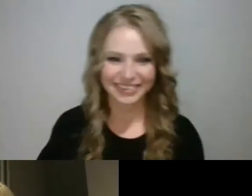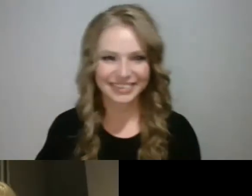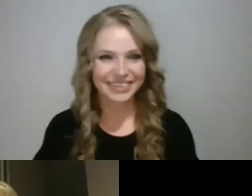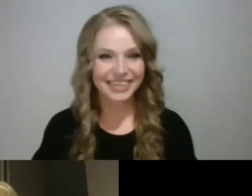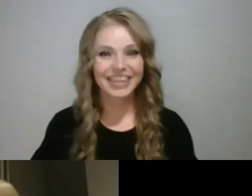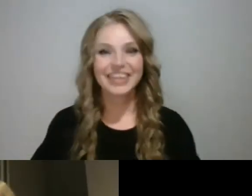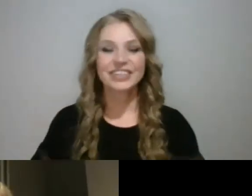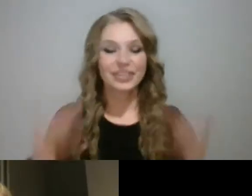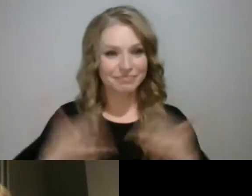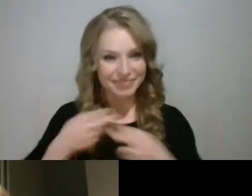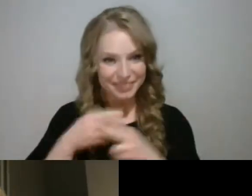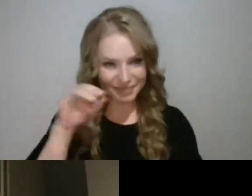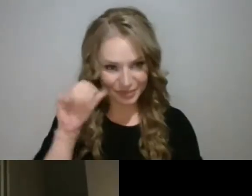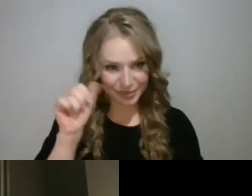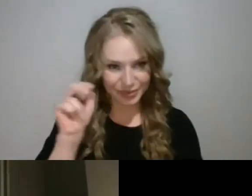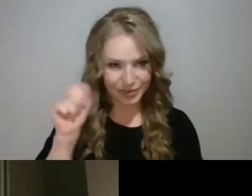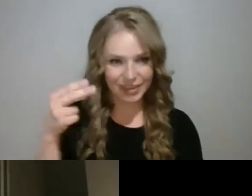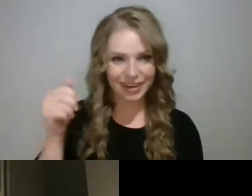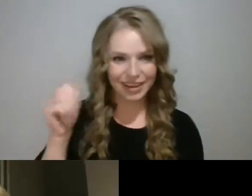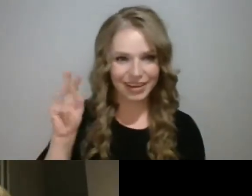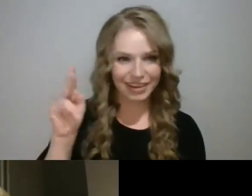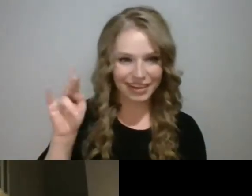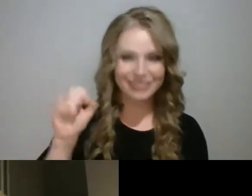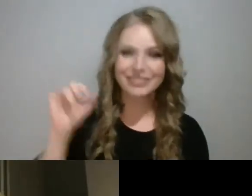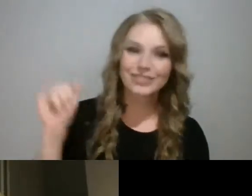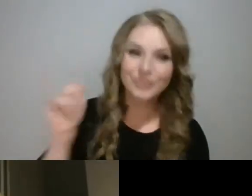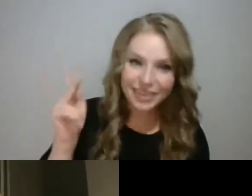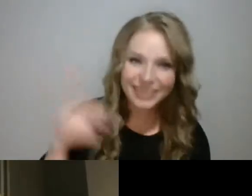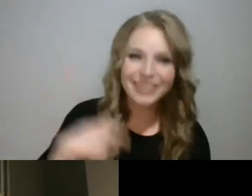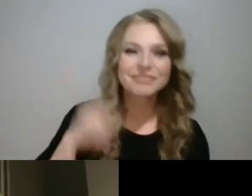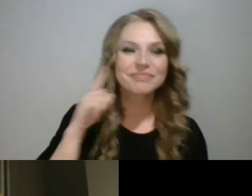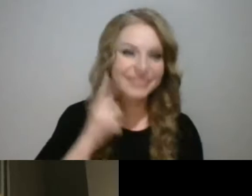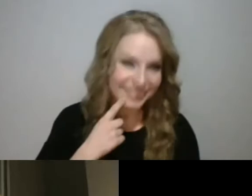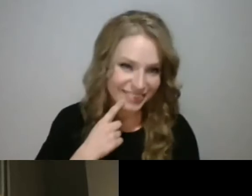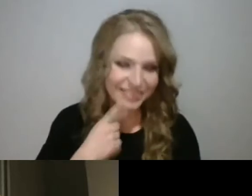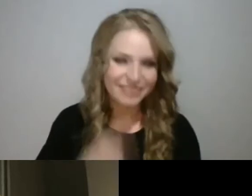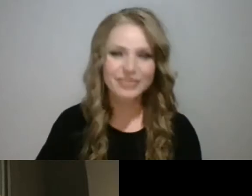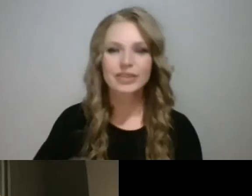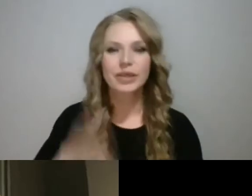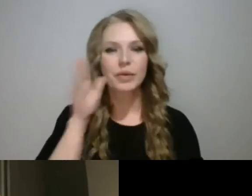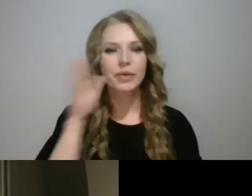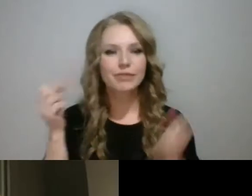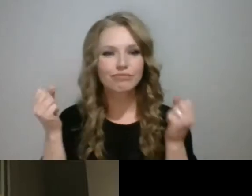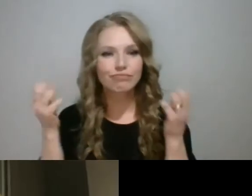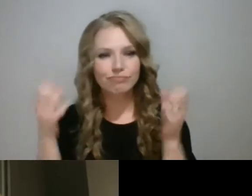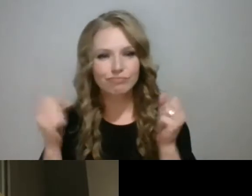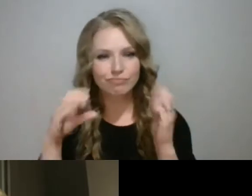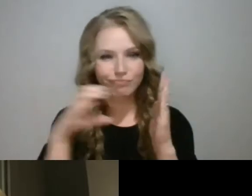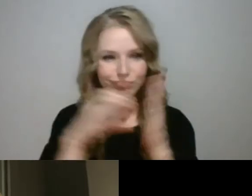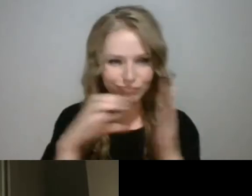Thank you. Thank you so much. Yes, my name is Joanna Hawkins. I am deaf.